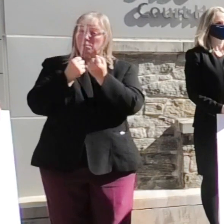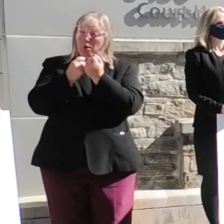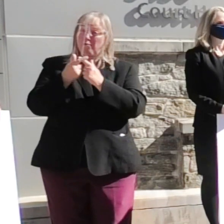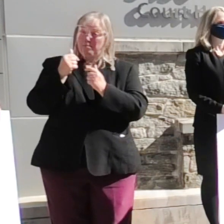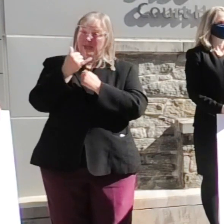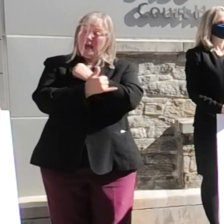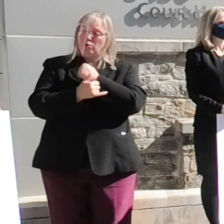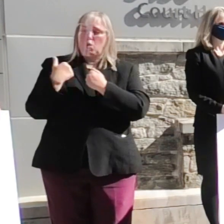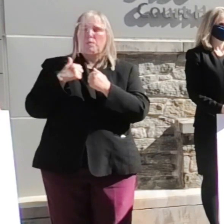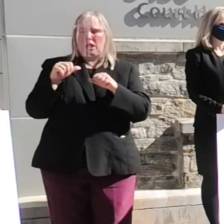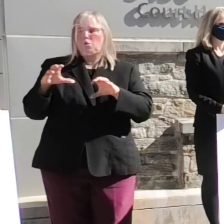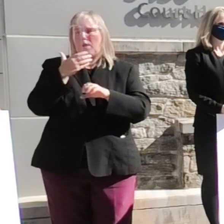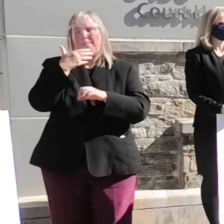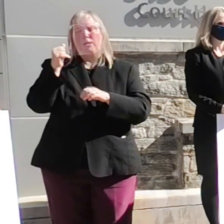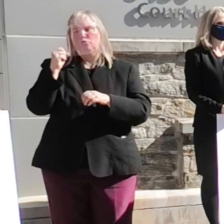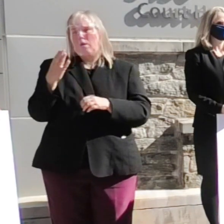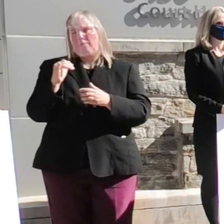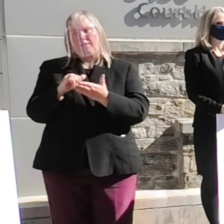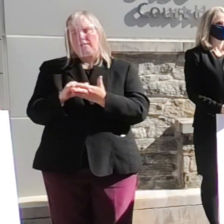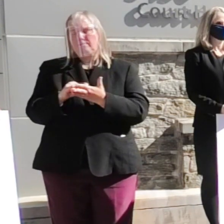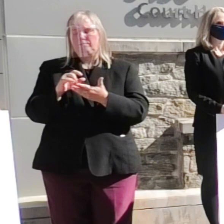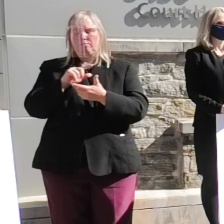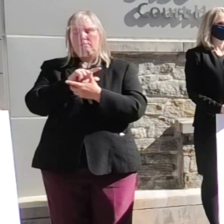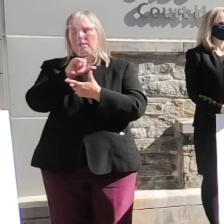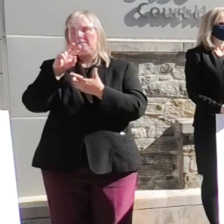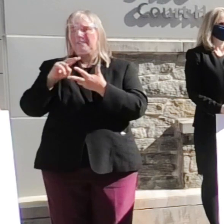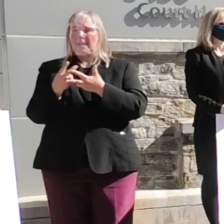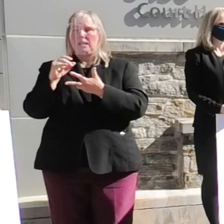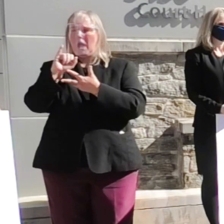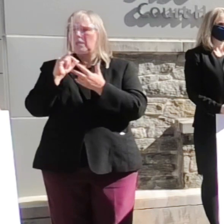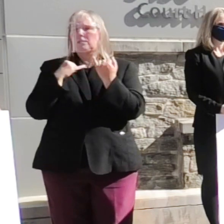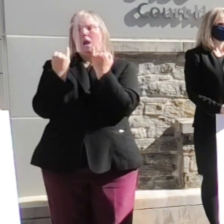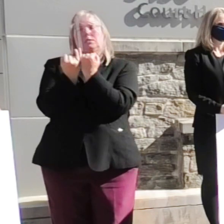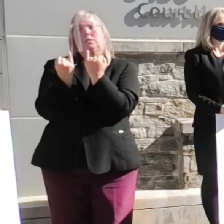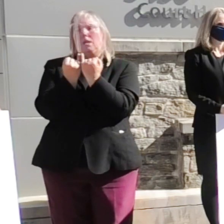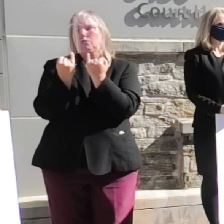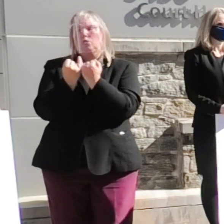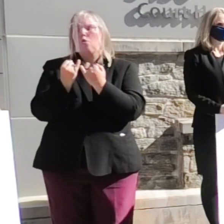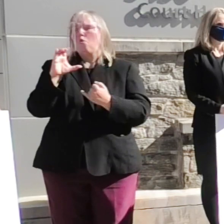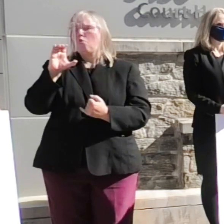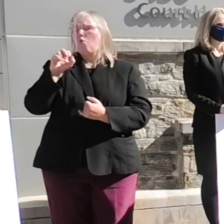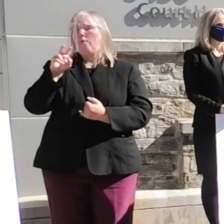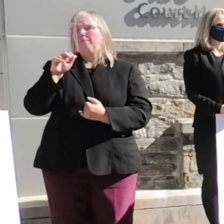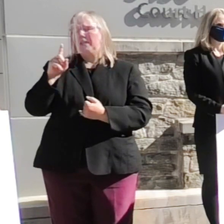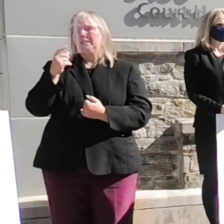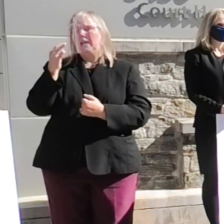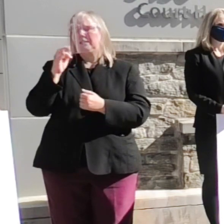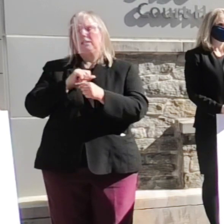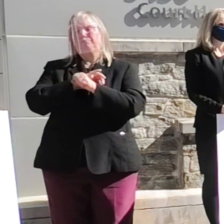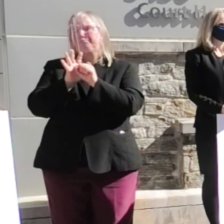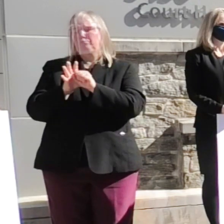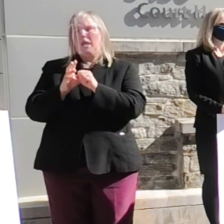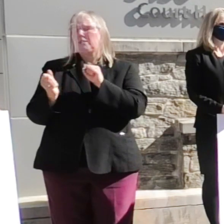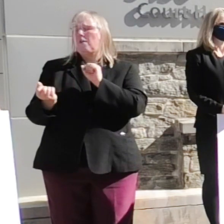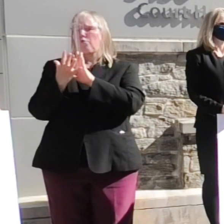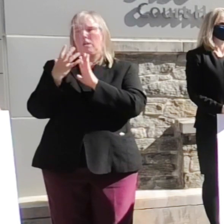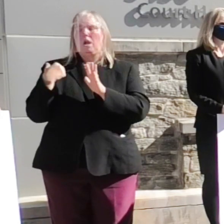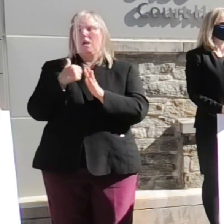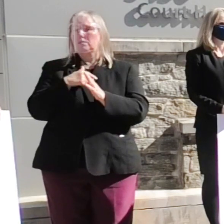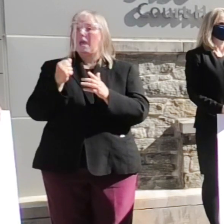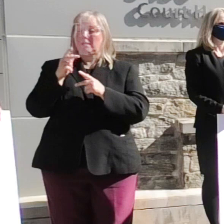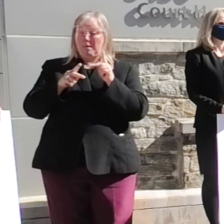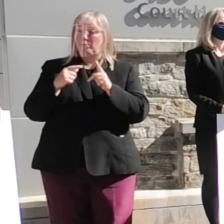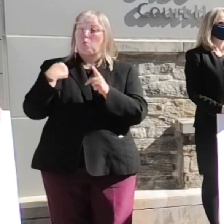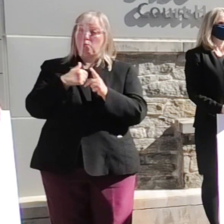county we can do a better job of that the second eye is isolation COVID-19 has confronted us and the people we